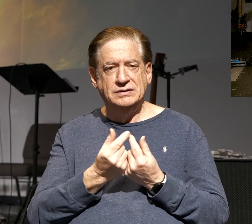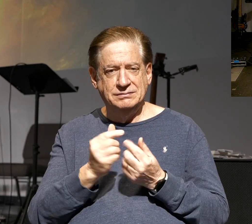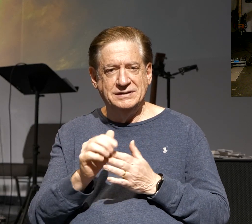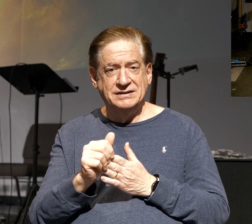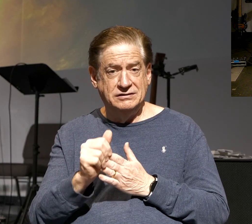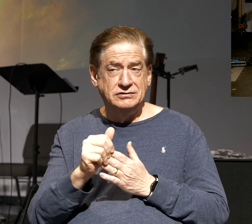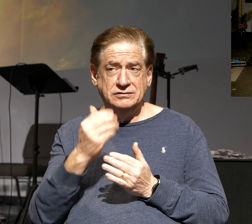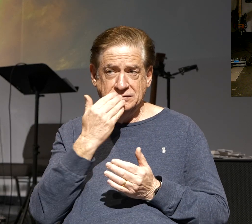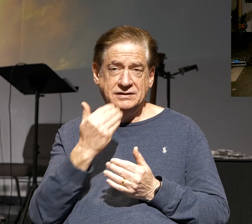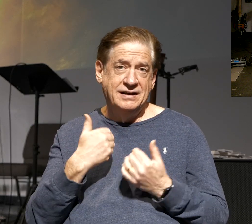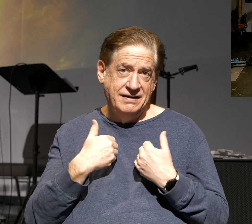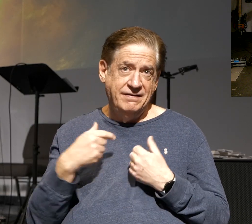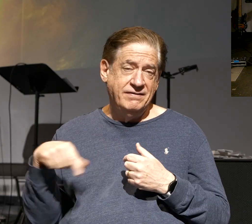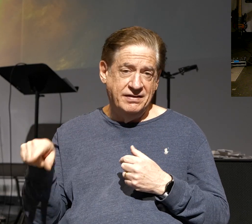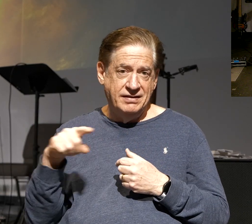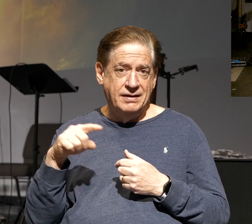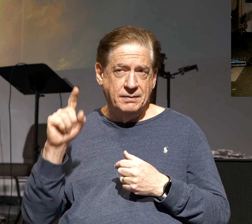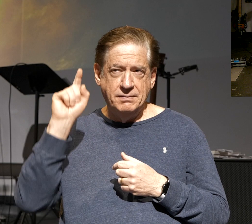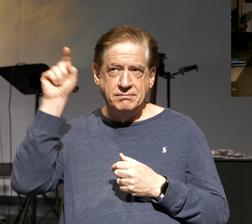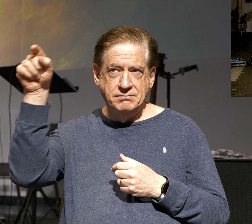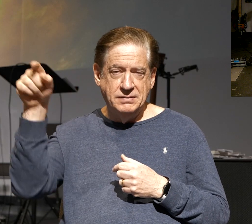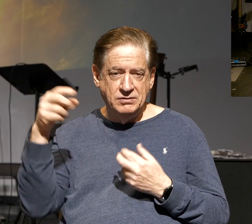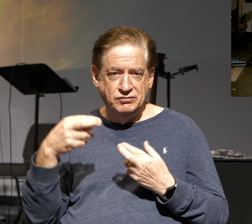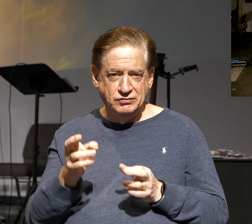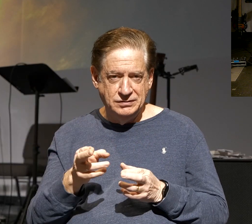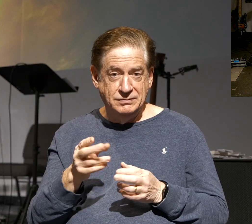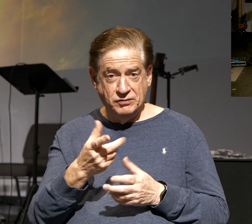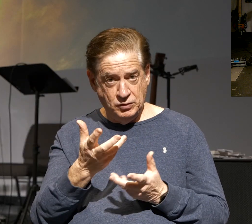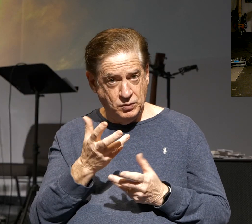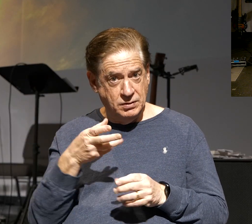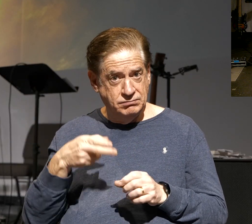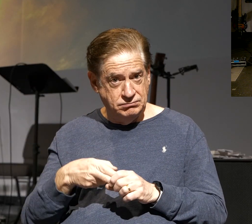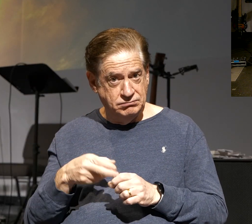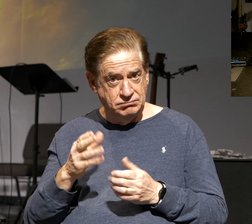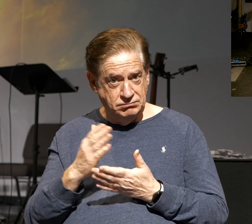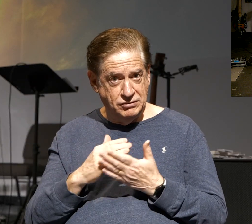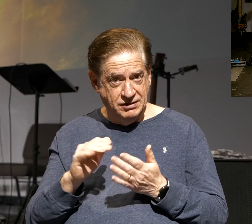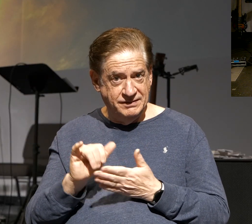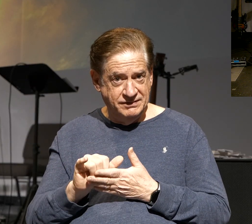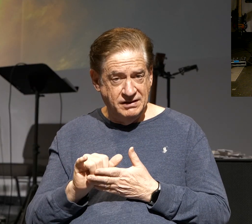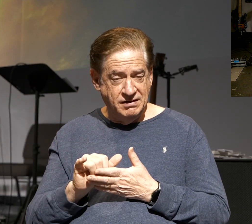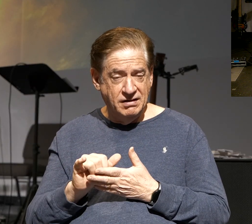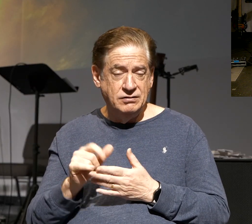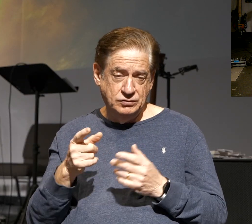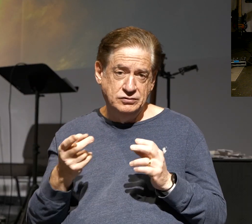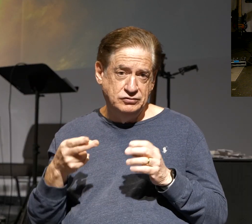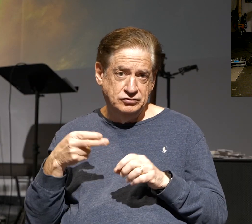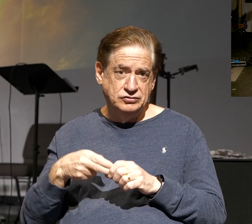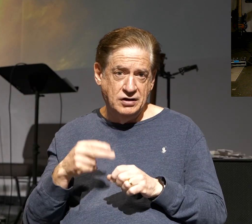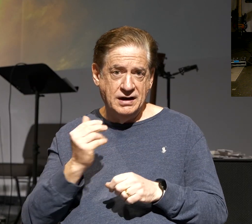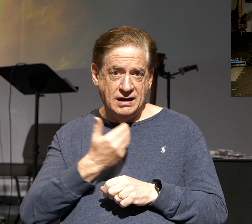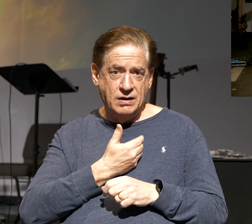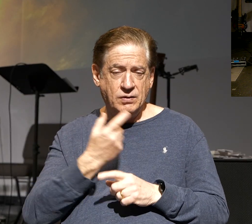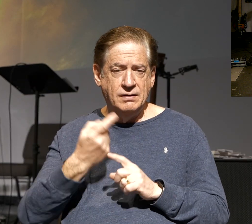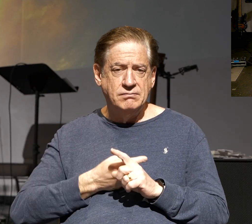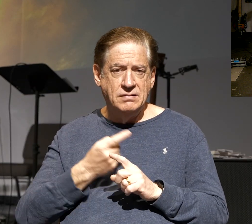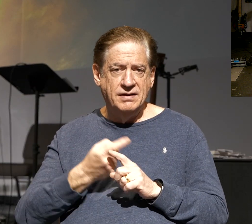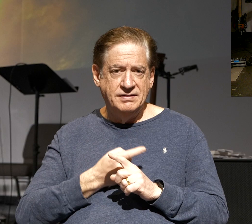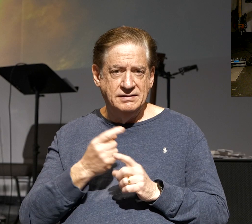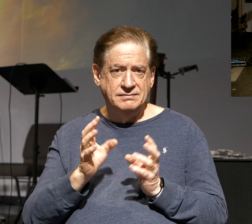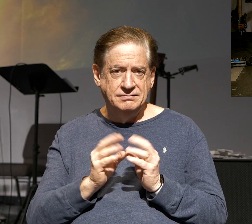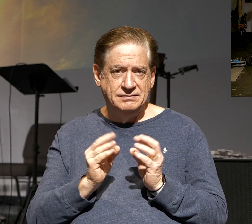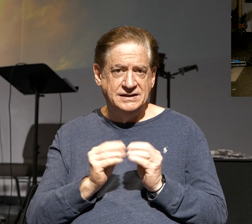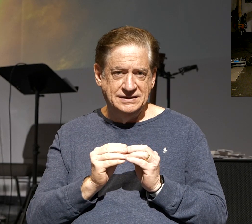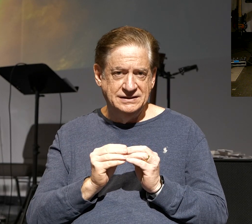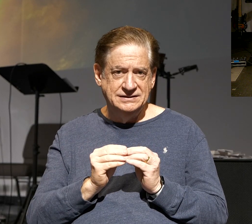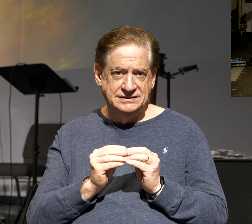it's good to have them in the back room there doing that. If you want to be a part of that, you can join our monthly meetings